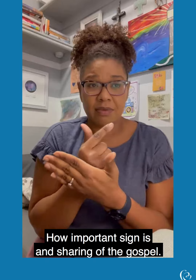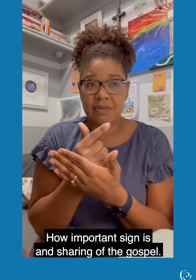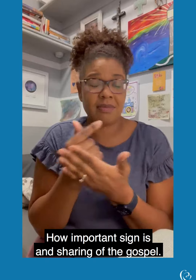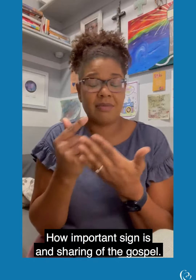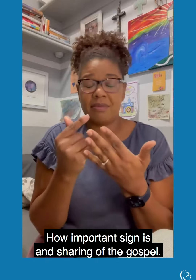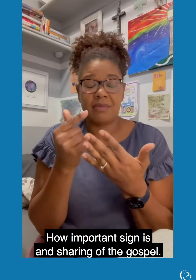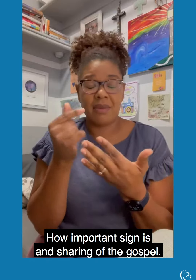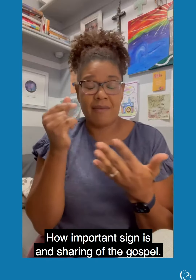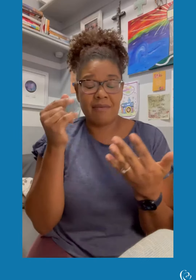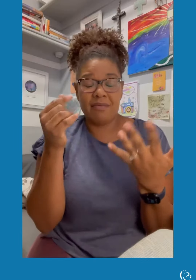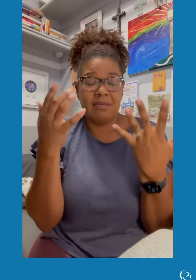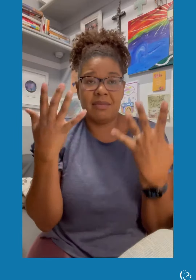of the gospel.